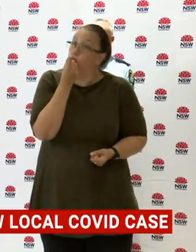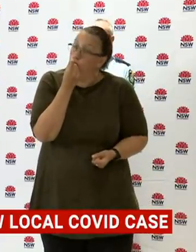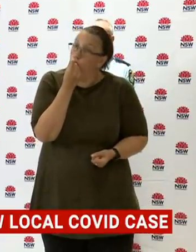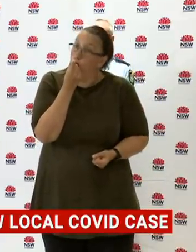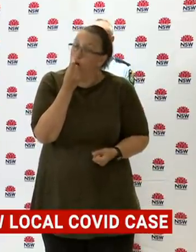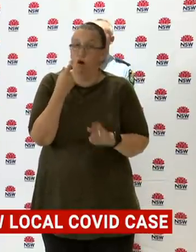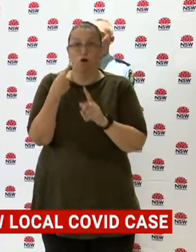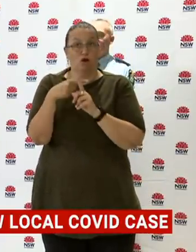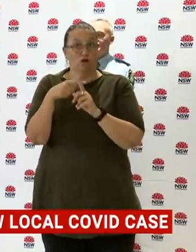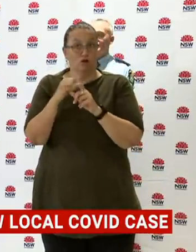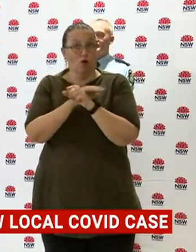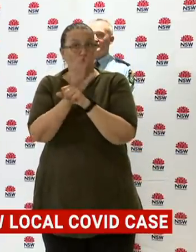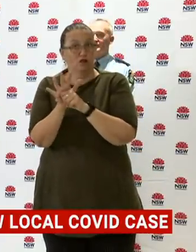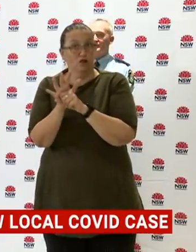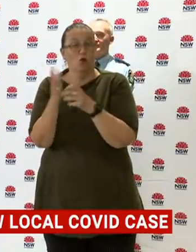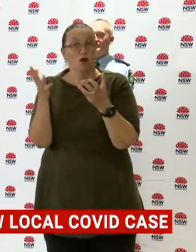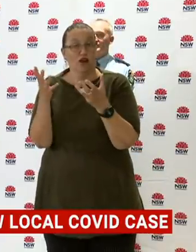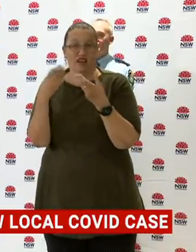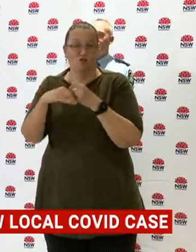particular security worker.